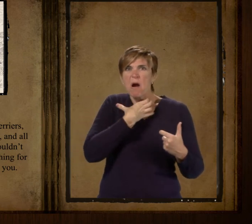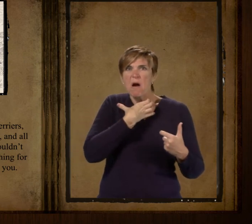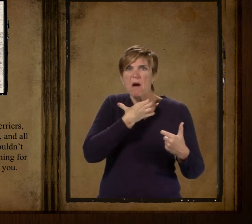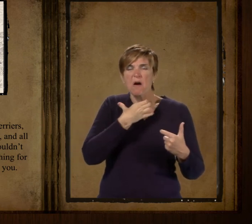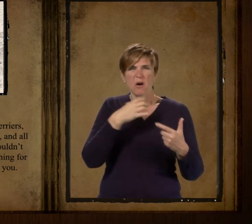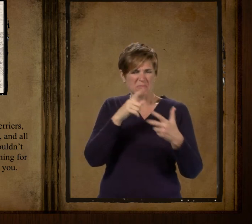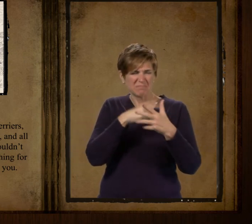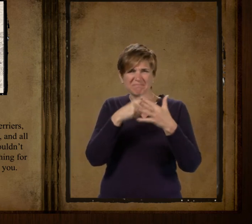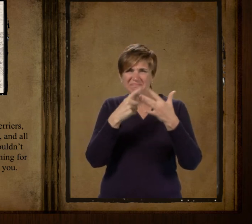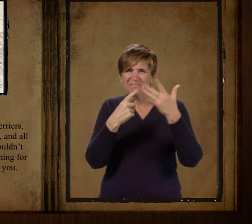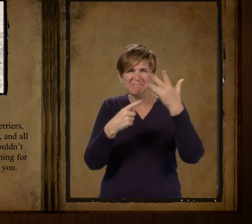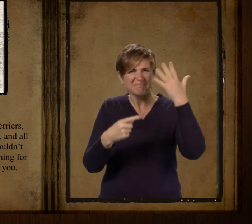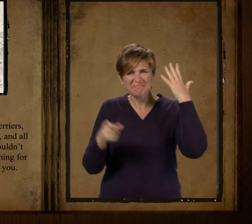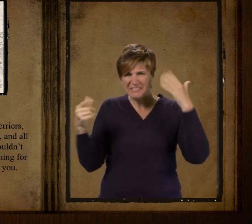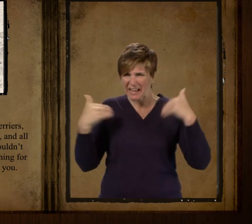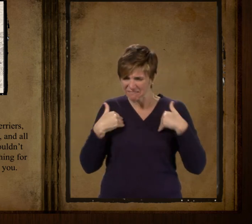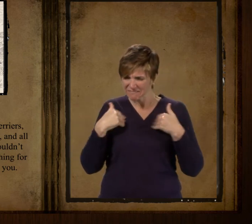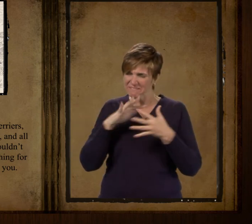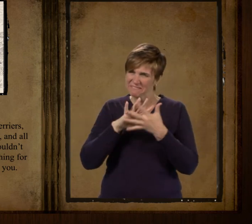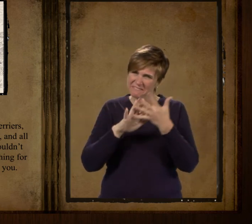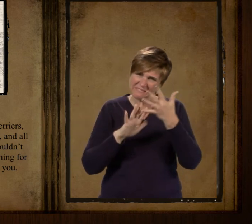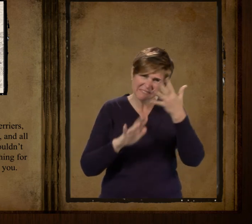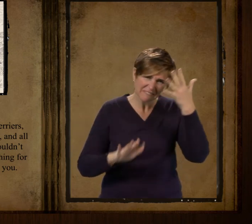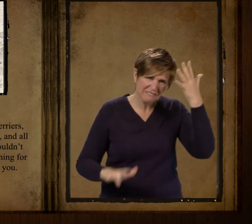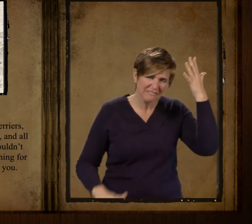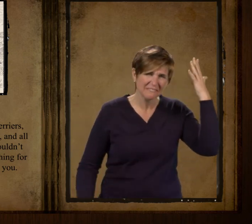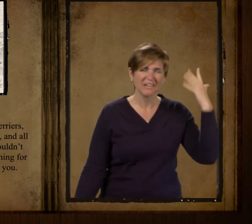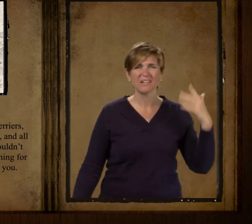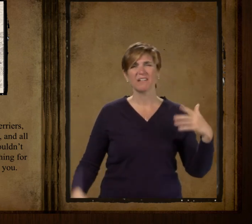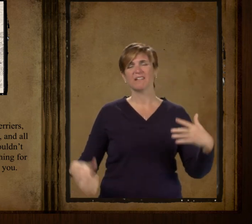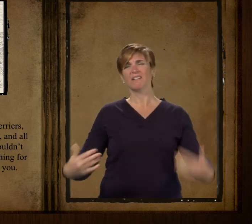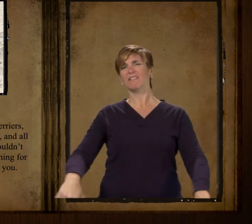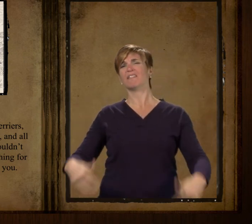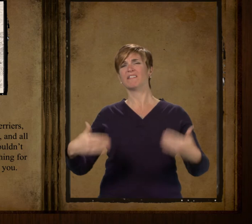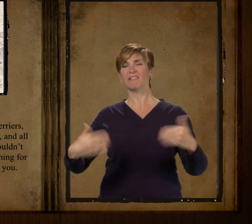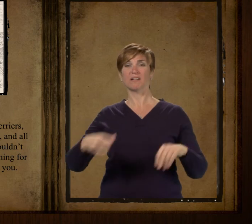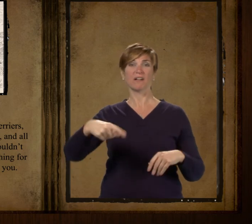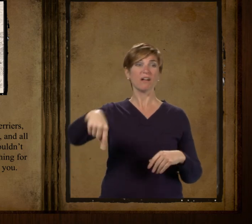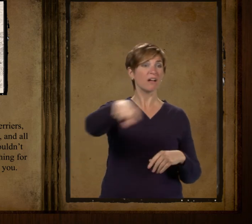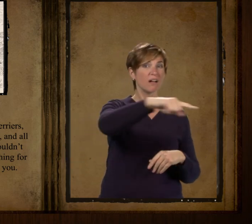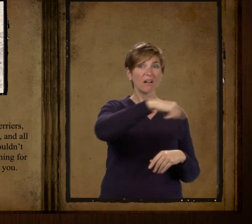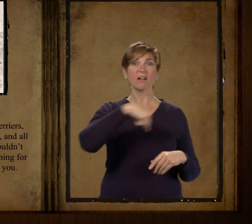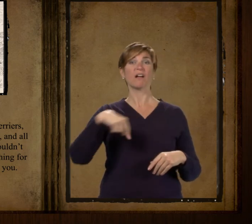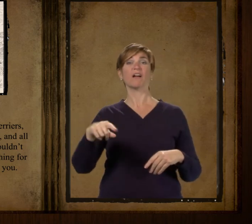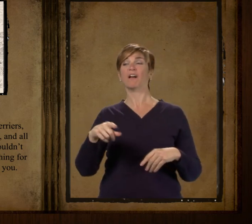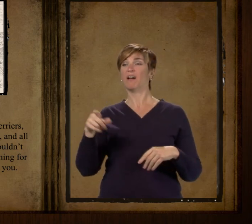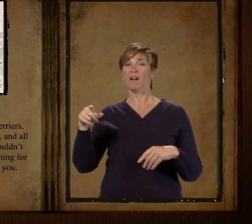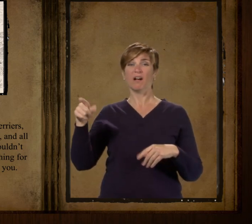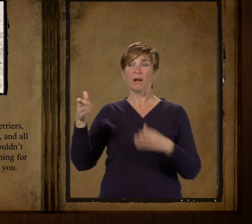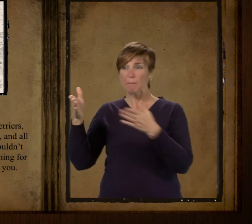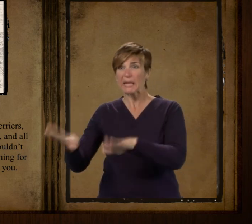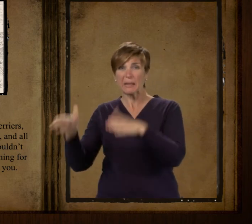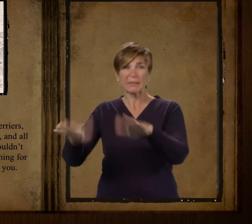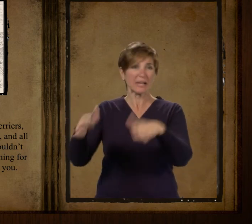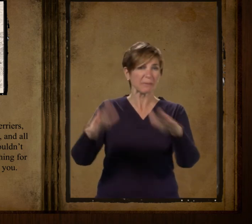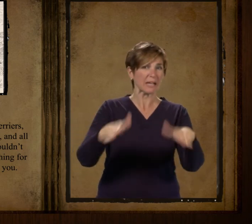till you couldn't rest and you couldn't fetch nothing for him to bet on but he'd match you